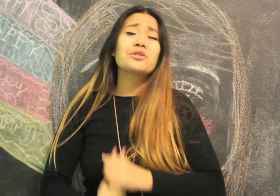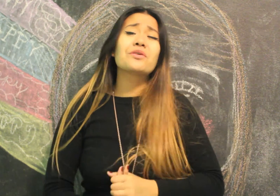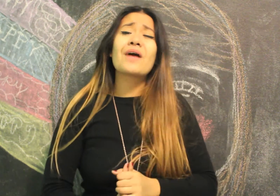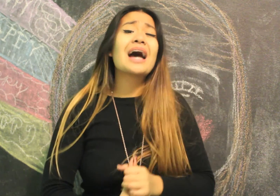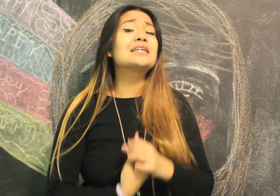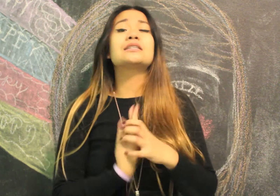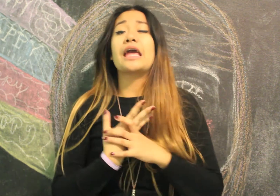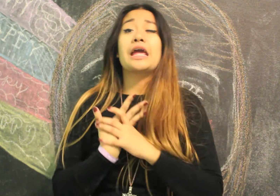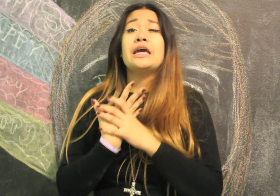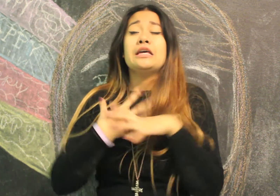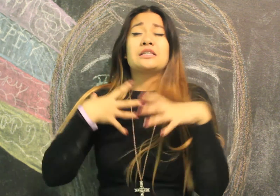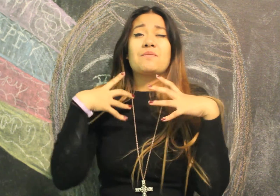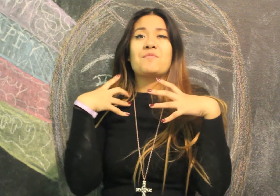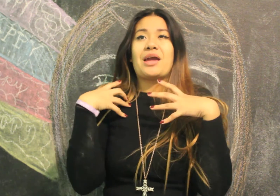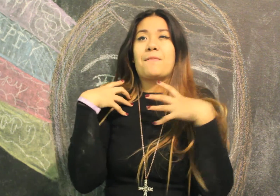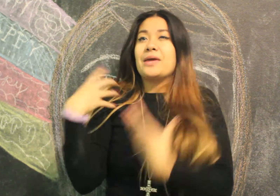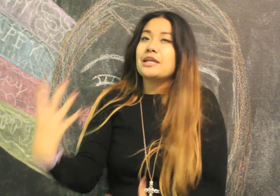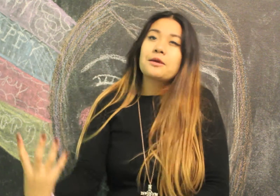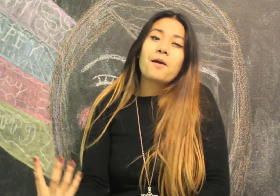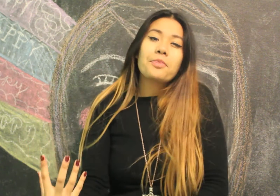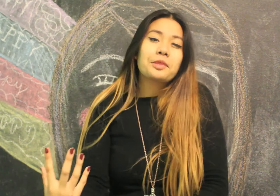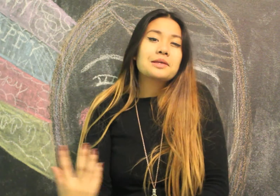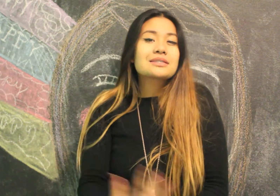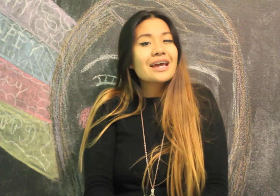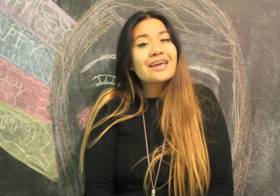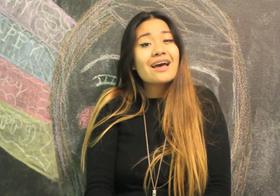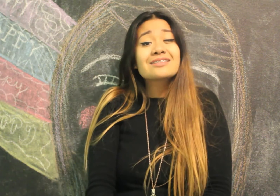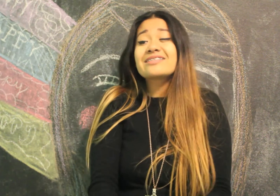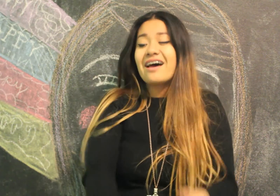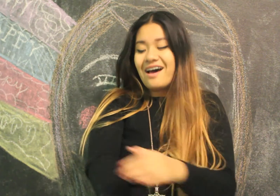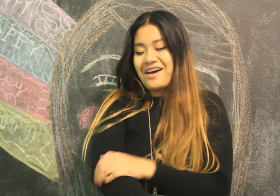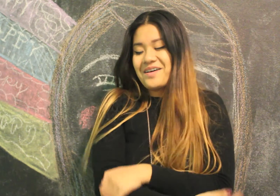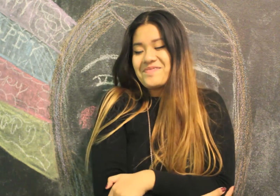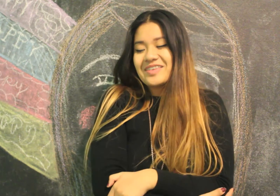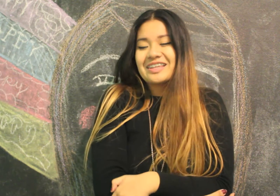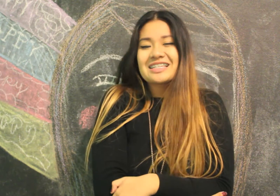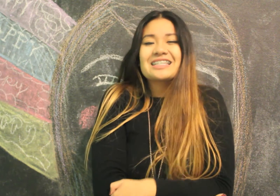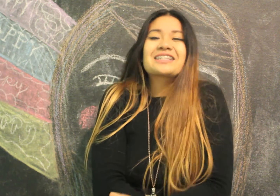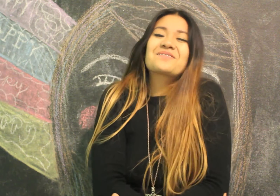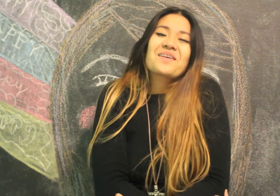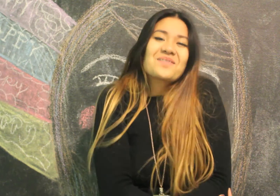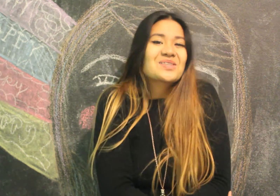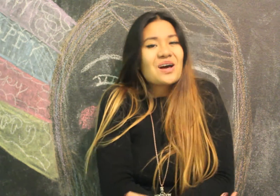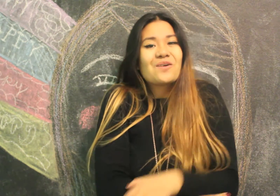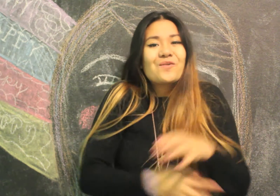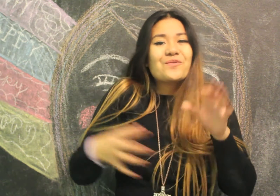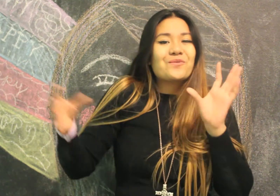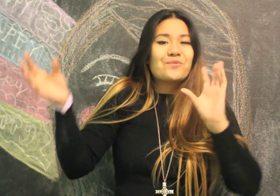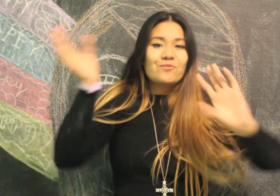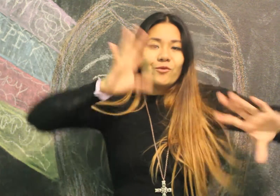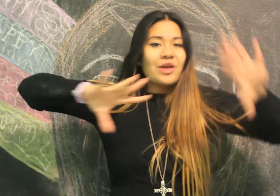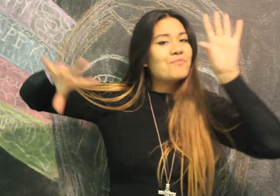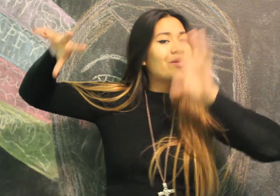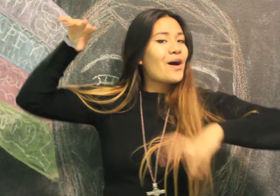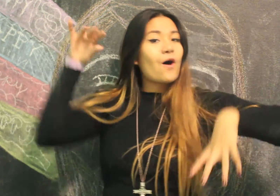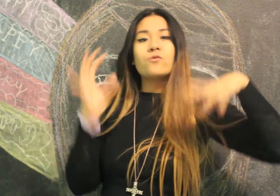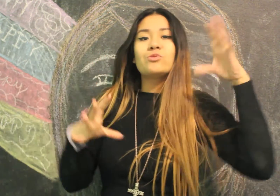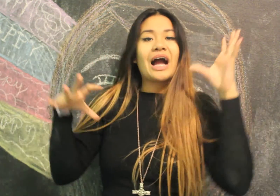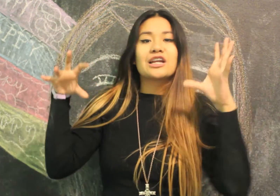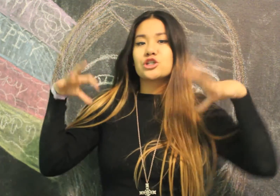with you guys say some of my opinion on things I guess This is just one of those Limbo kind of